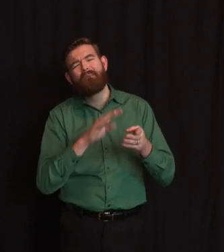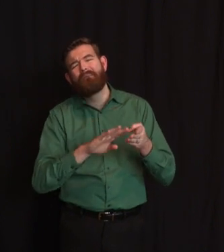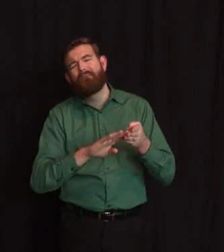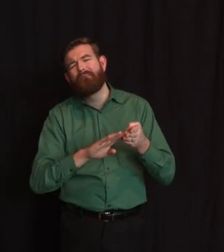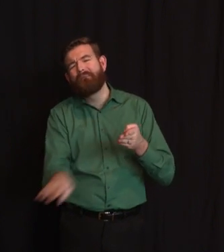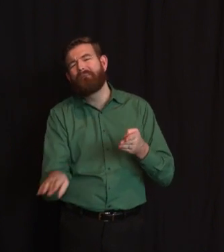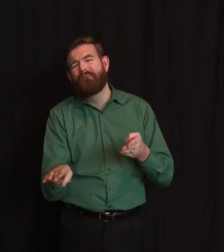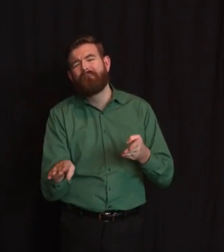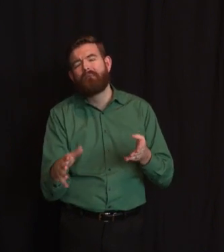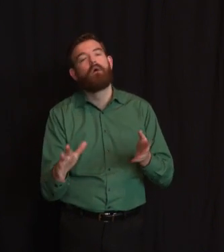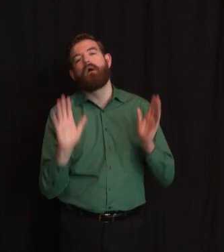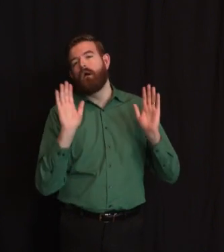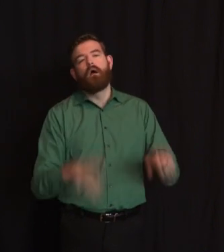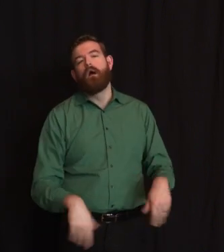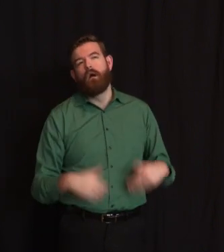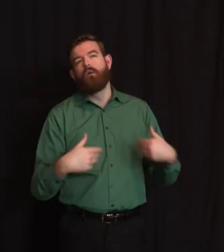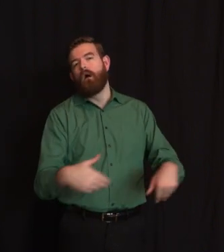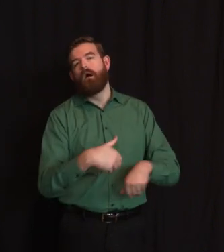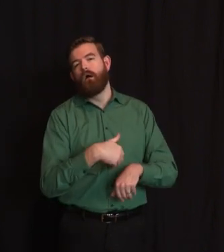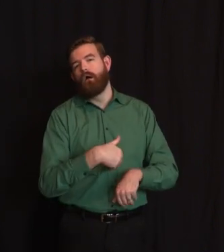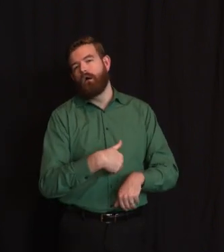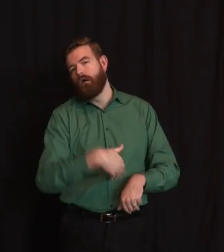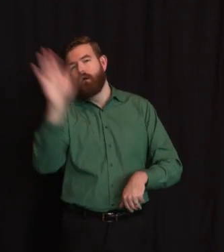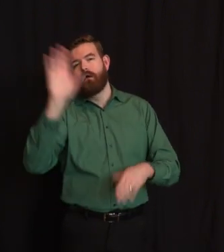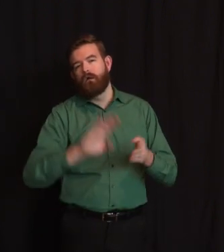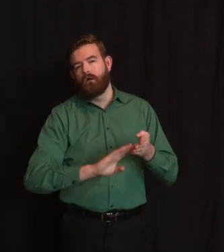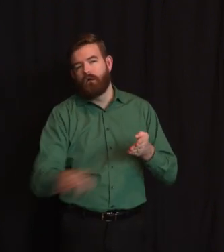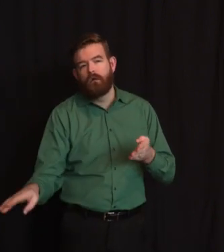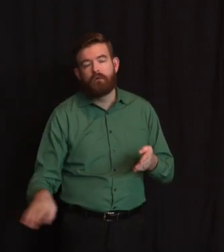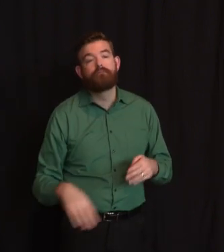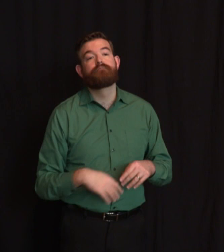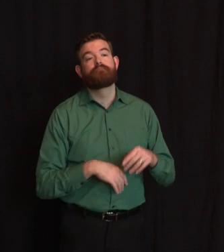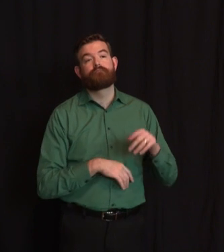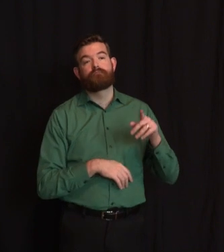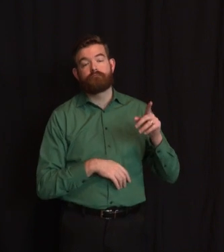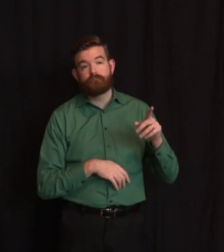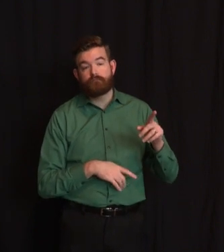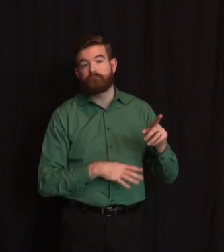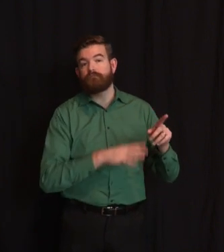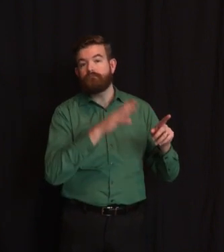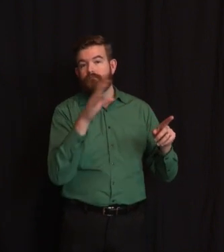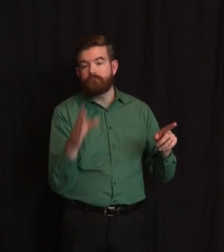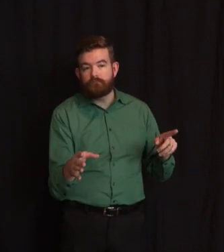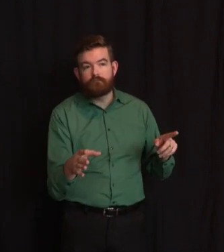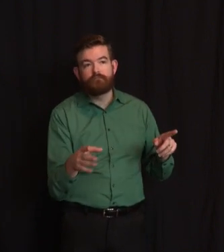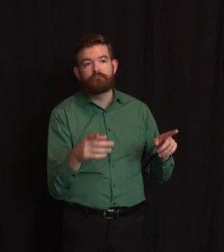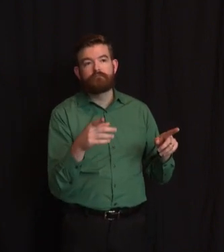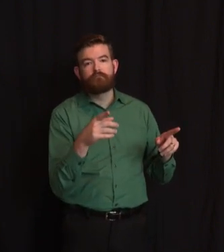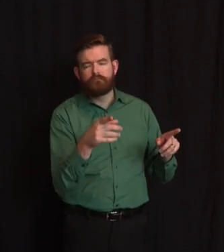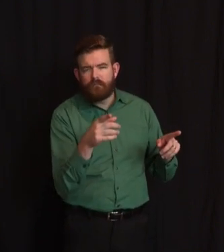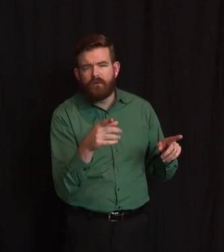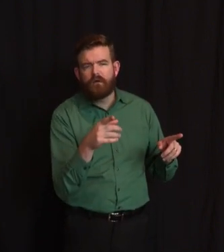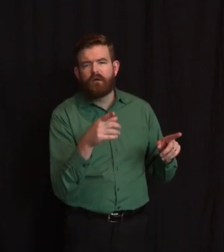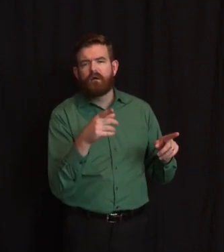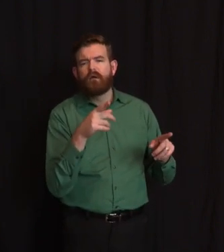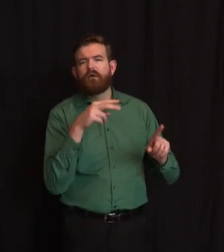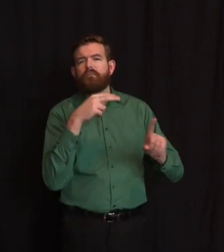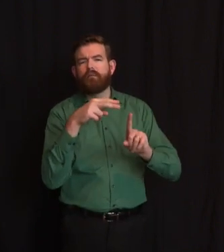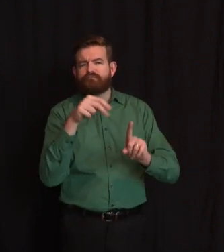parole, so they're batching these. It's in process. No one has been adjudicated, to the best of my